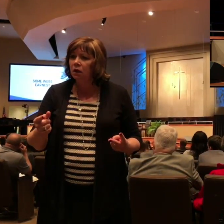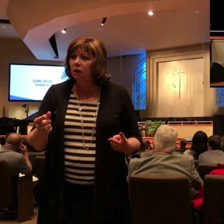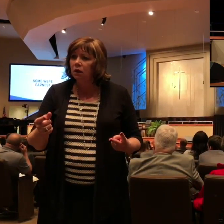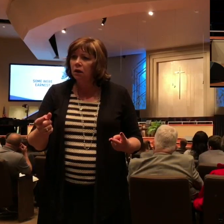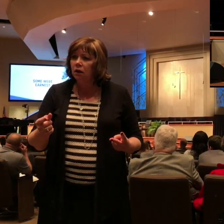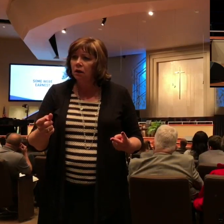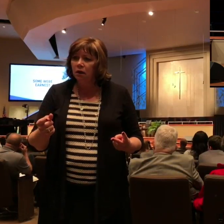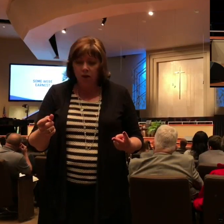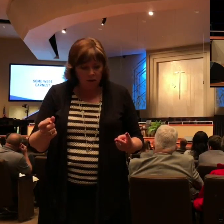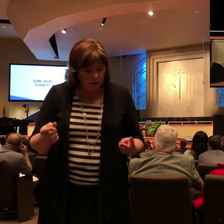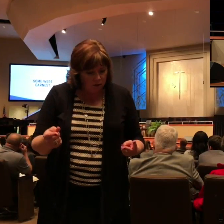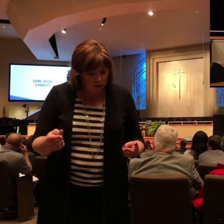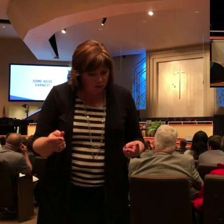was surrounded by eight newspapers.